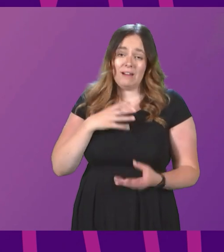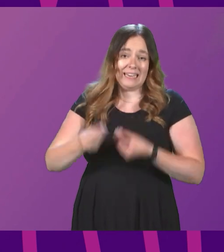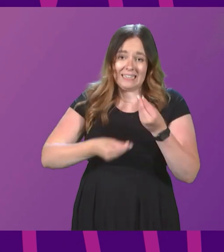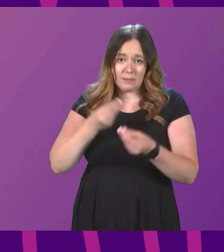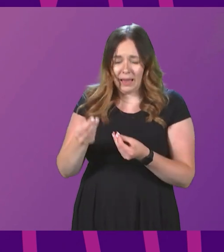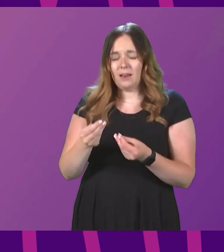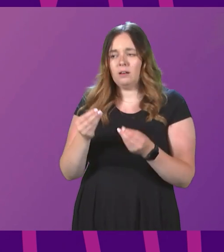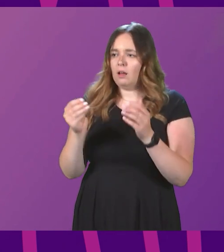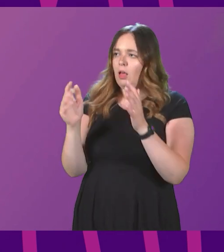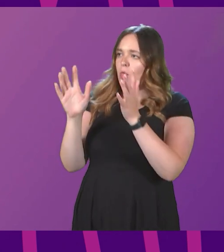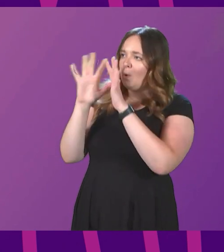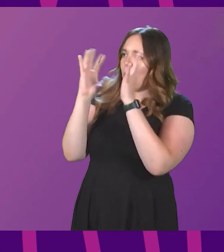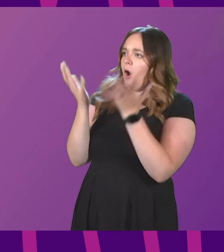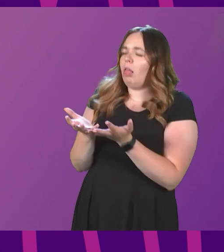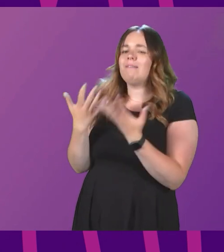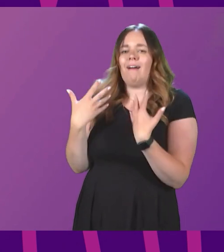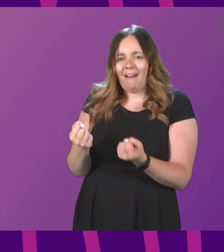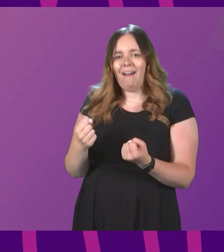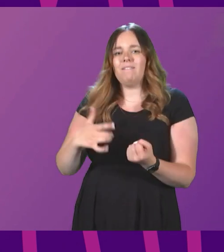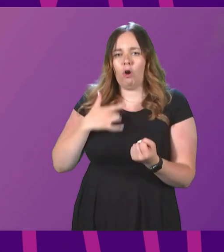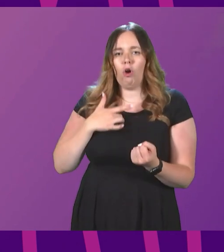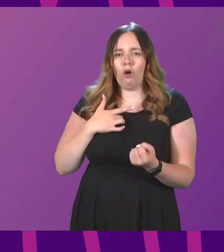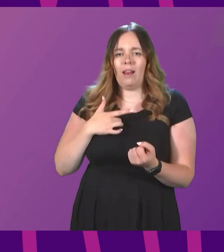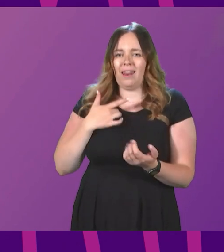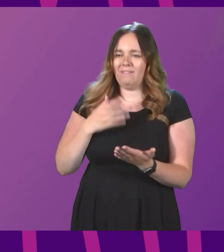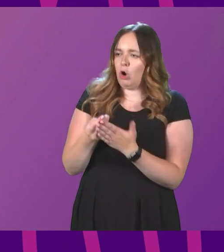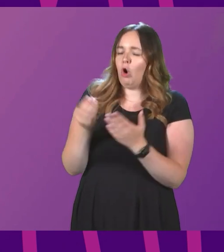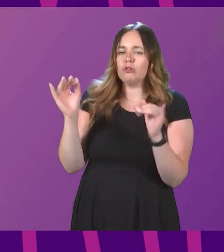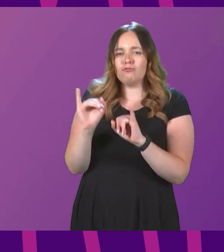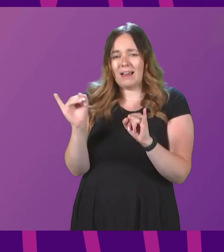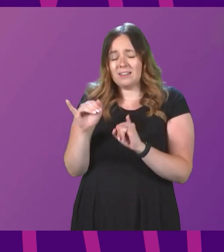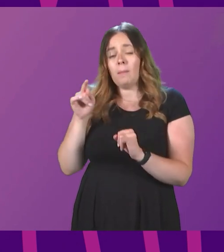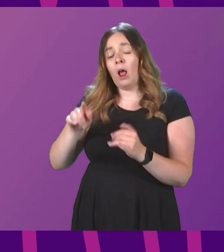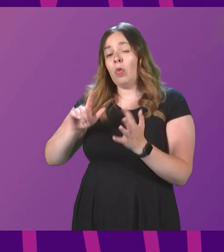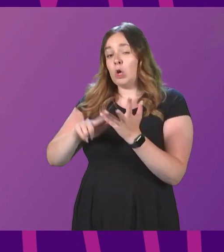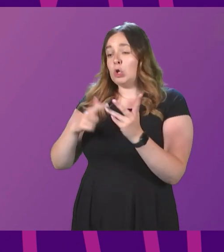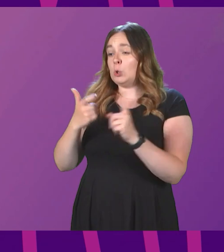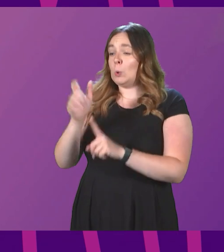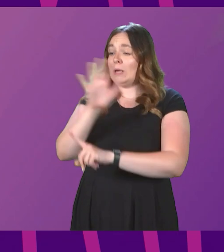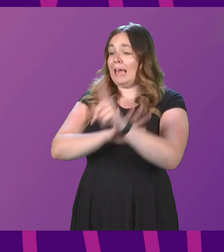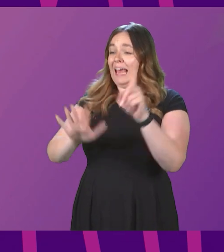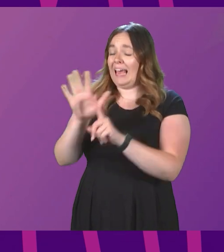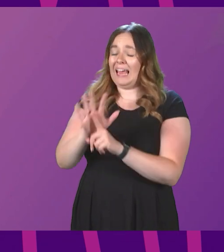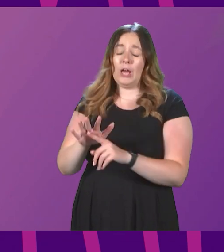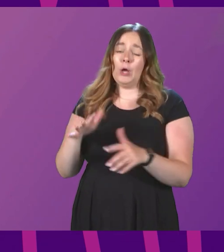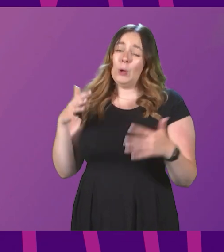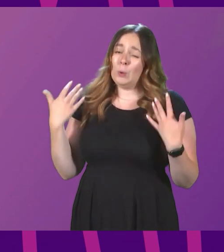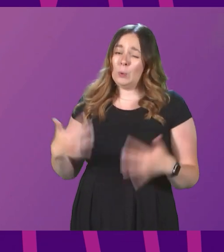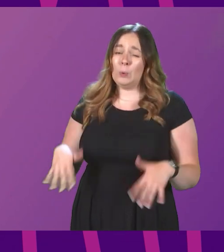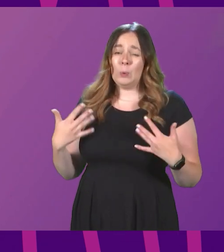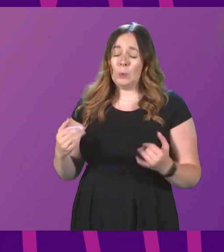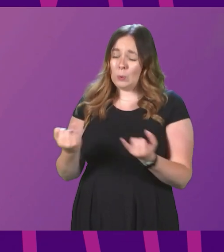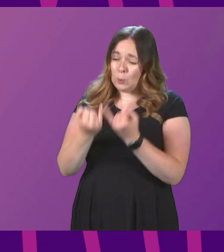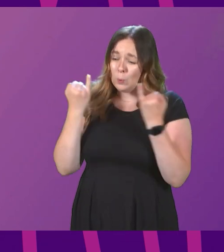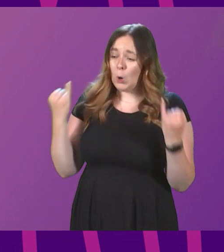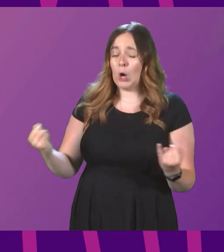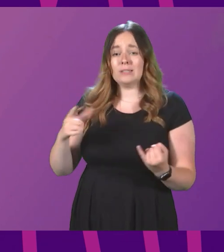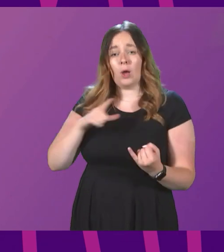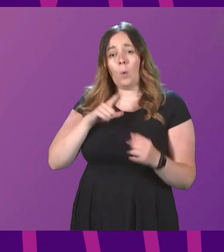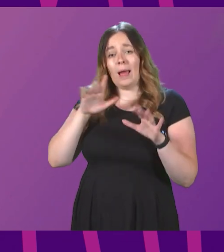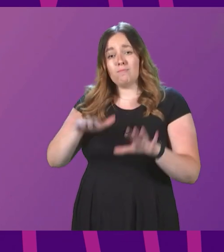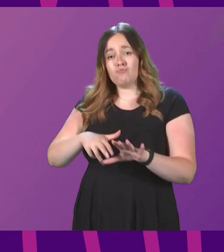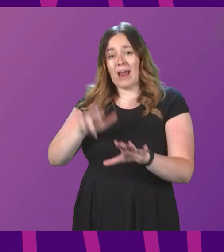much of the world is facing a cost of living crisis. But in the UK, is being deeply exacerbated by a Brexit